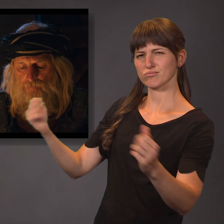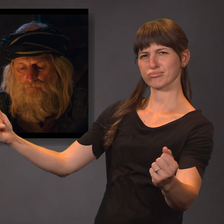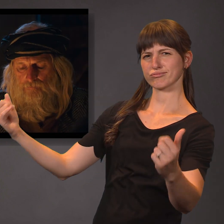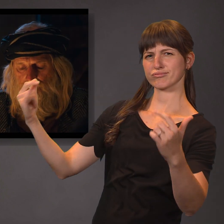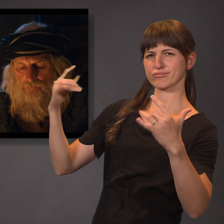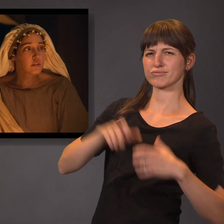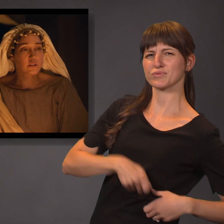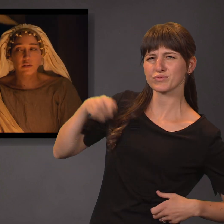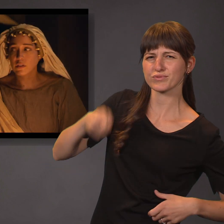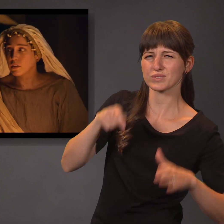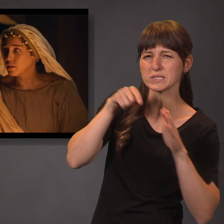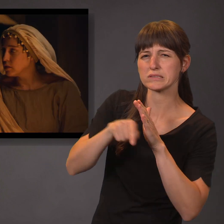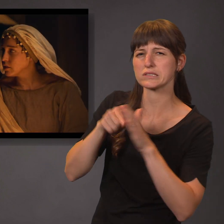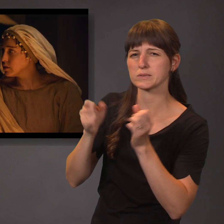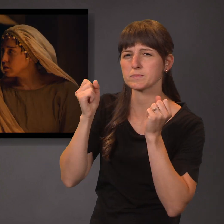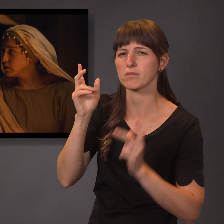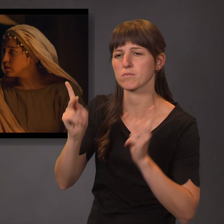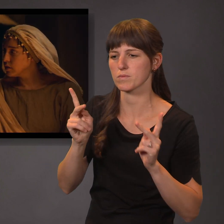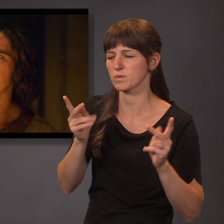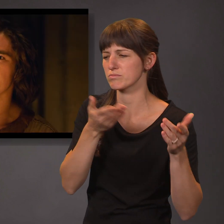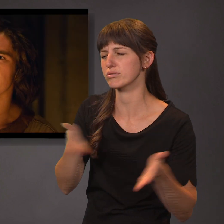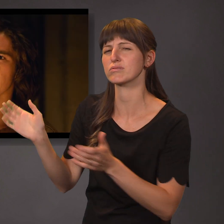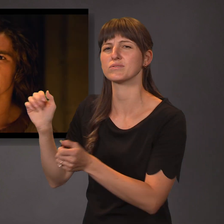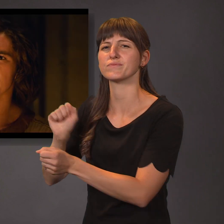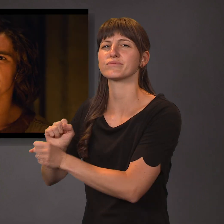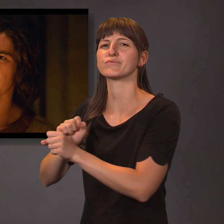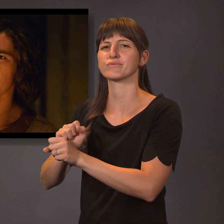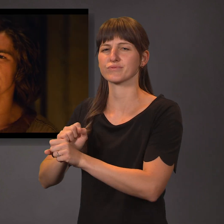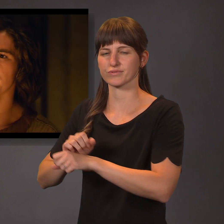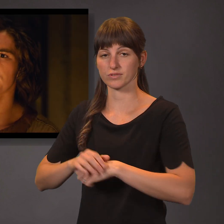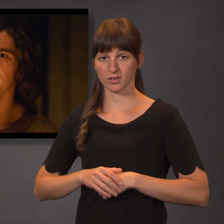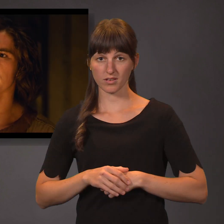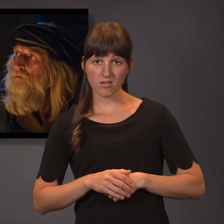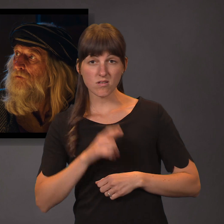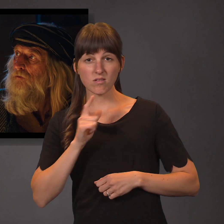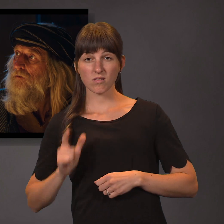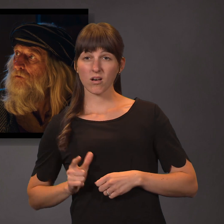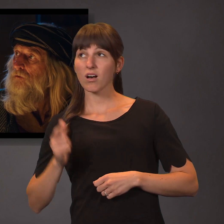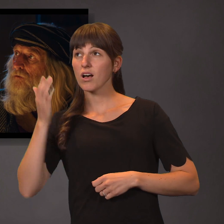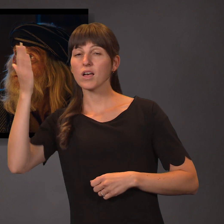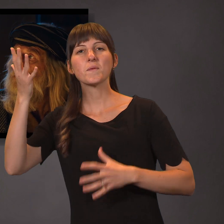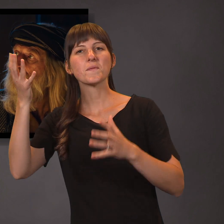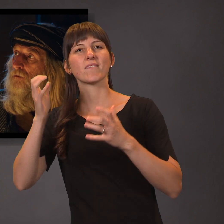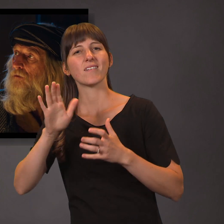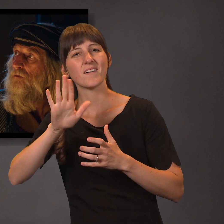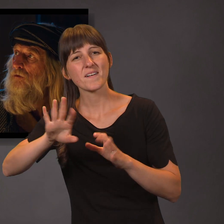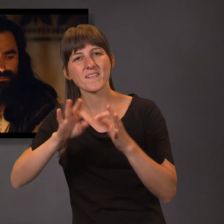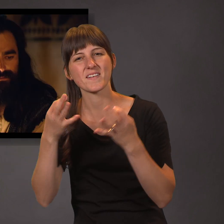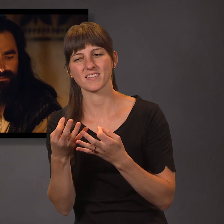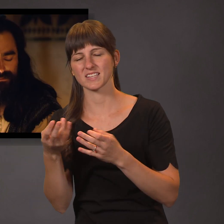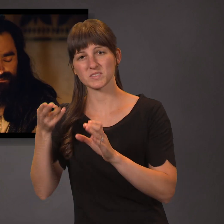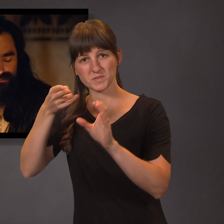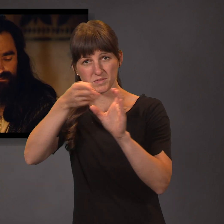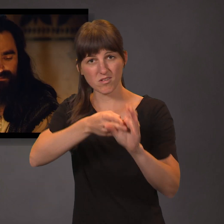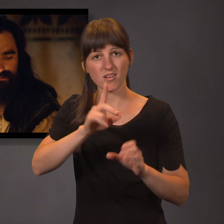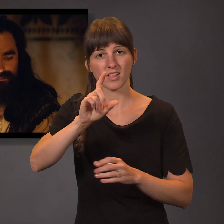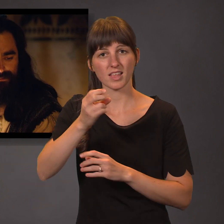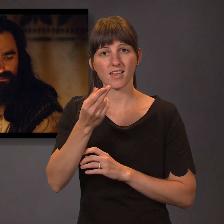Babylon. The Lord desires that the house of Ishmael join with the house of Lehi in the wilderness, to journey to a land of